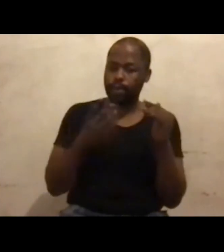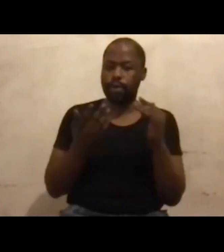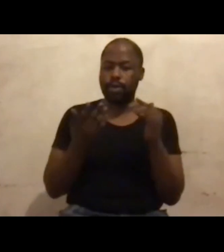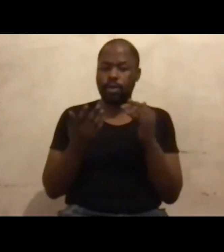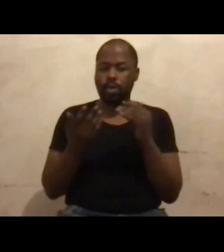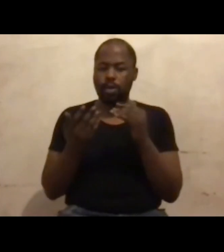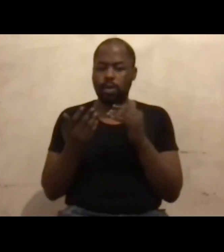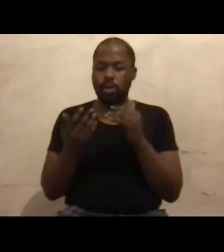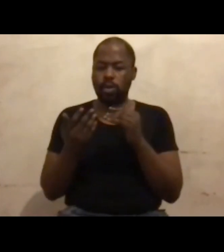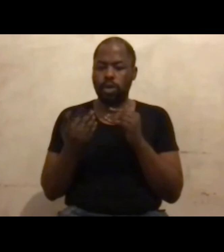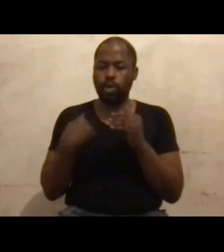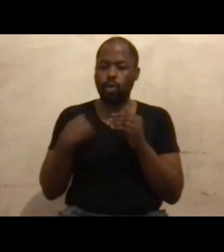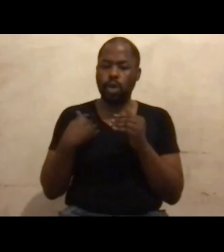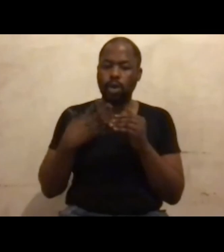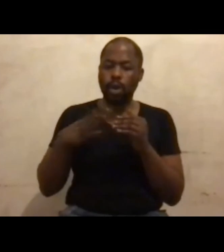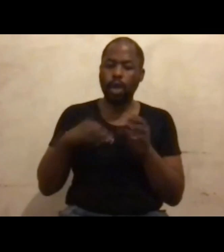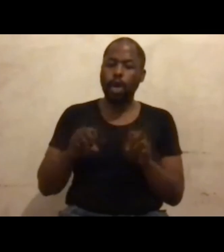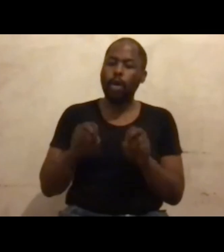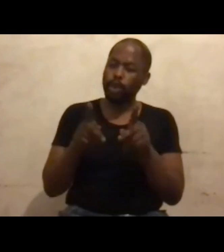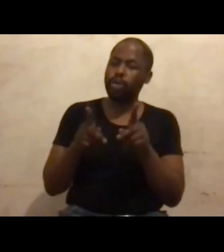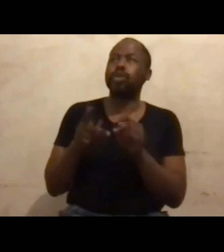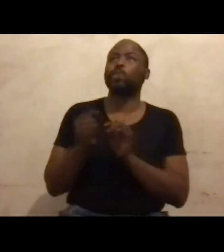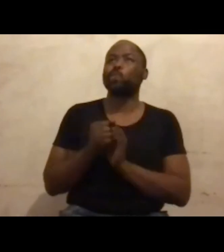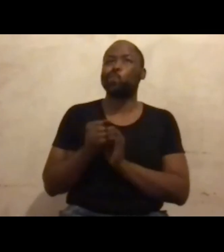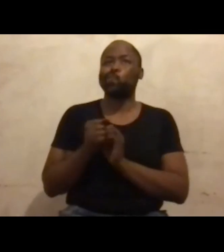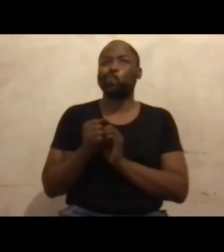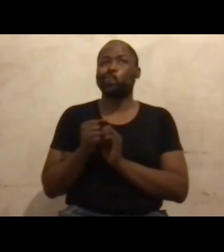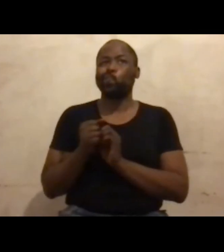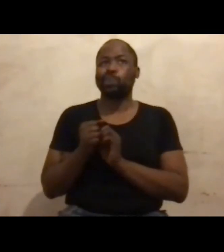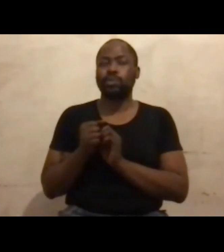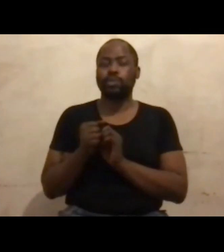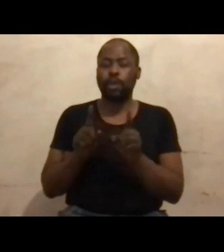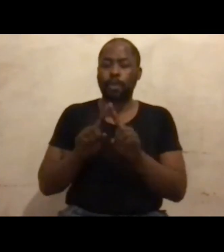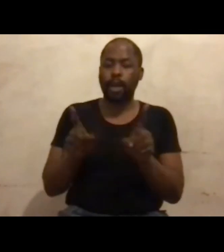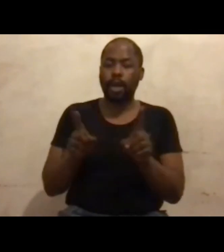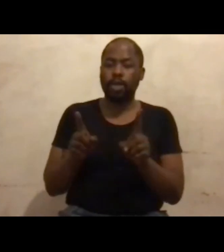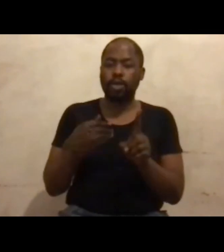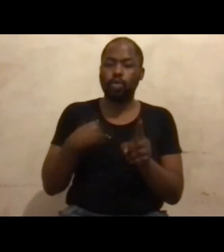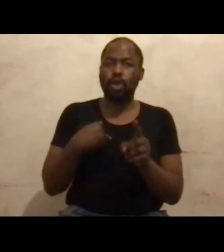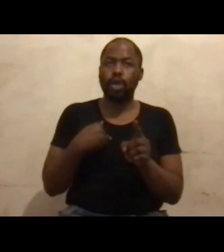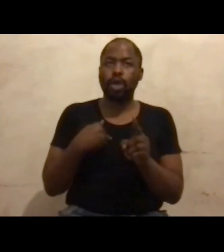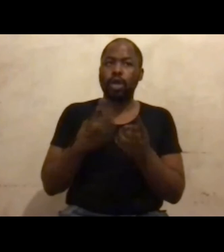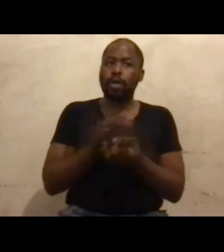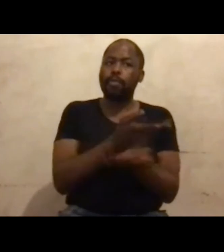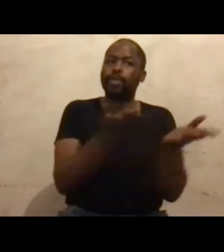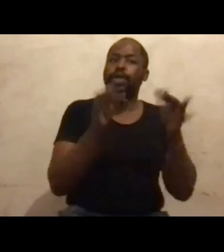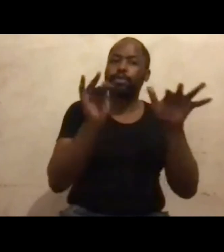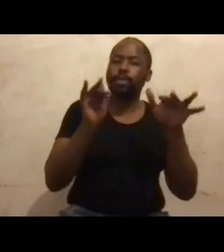opportunity. And, and, and, and, but we present people with a possibility of action.